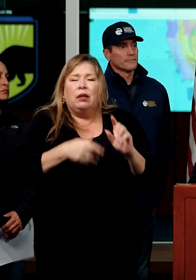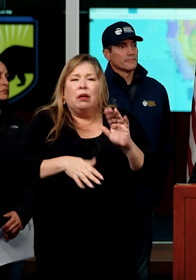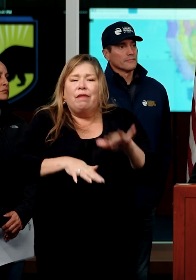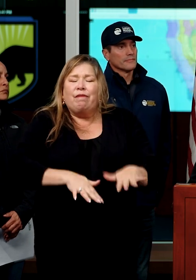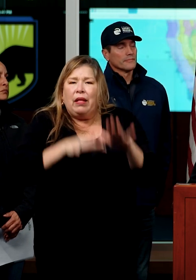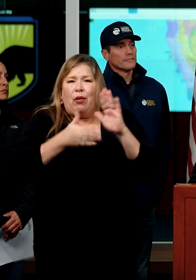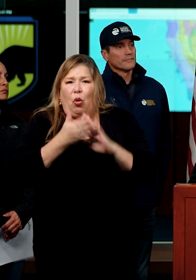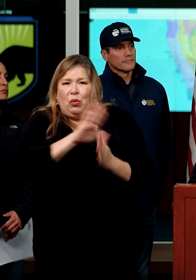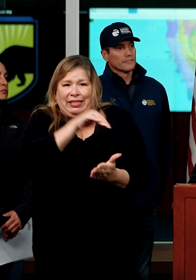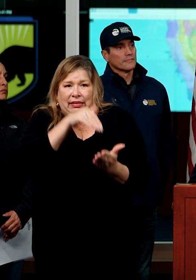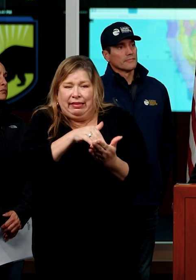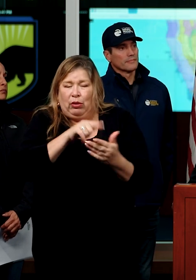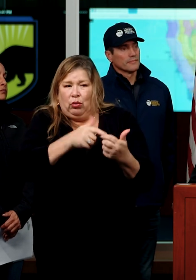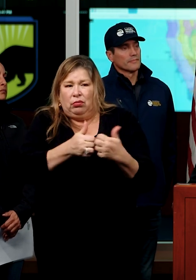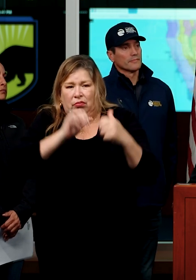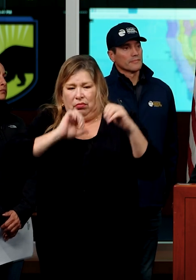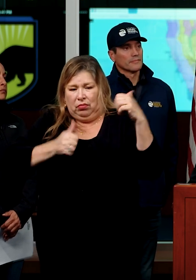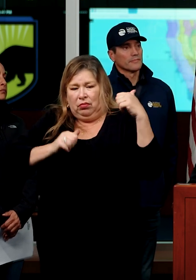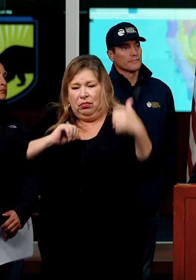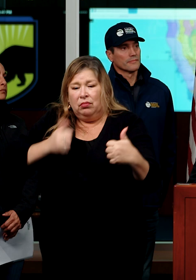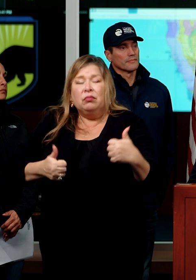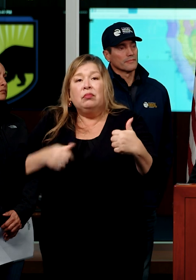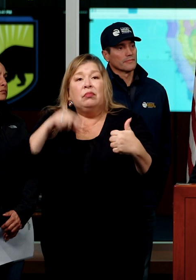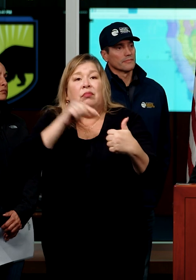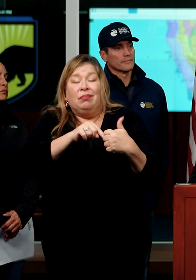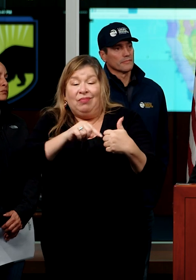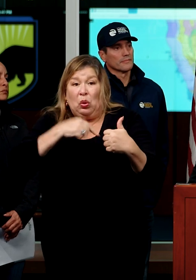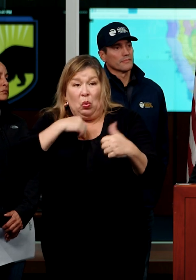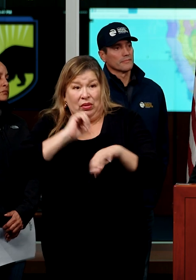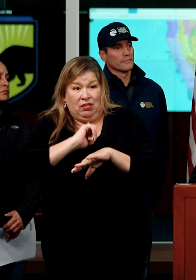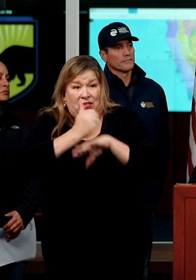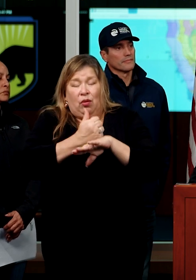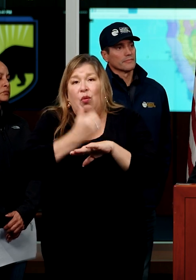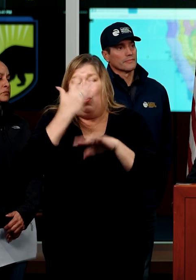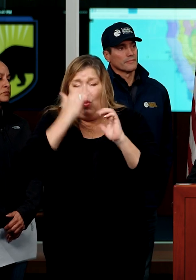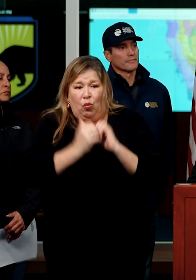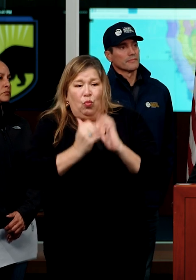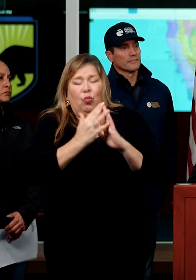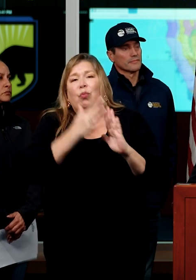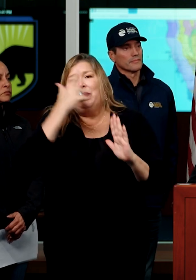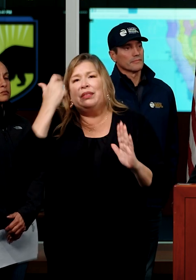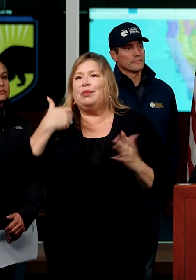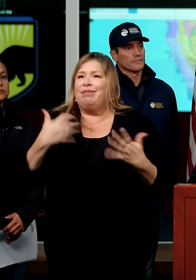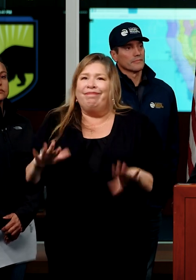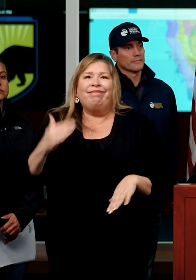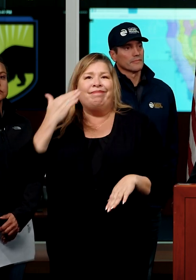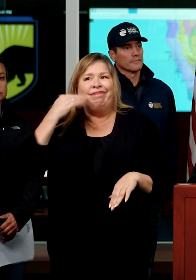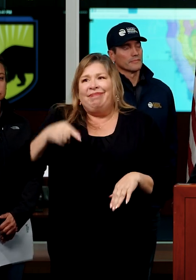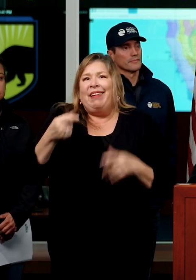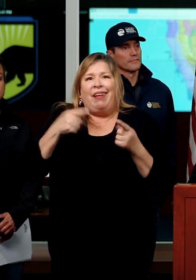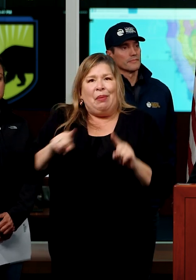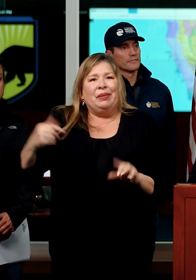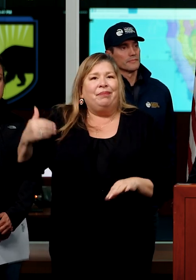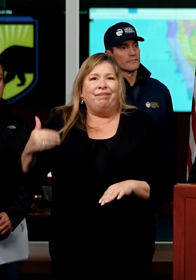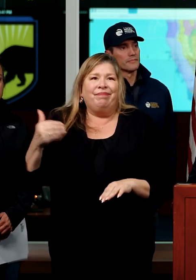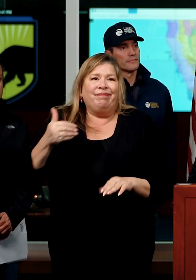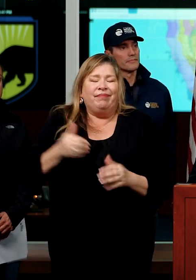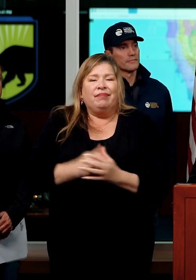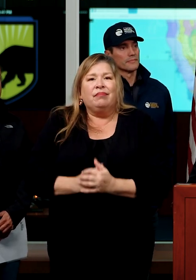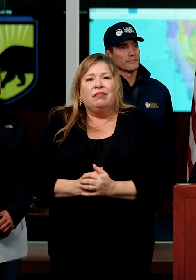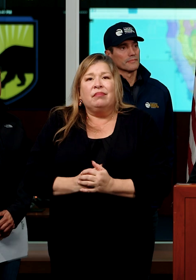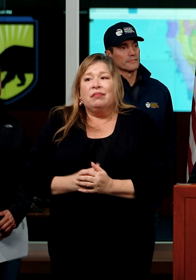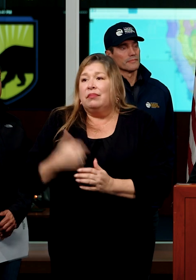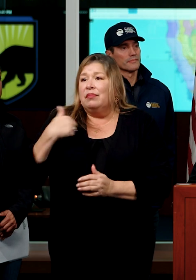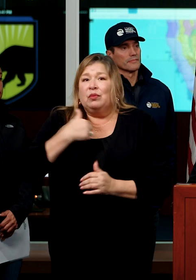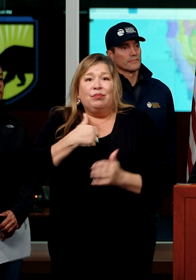that, uh, we have stood up, uh, because again, this is familiar territory for us in the state. That said, uh, we are